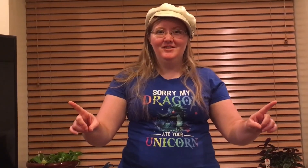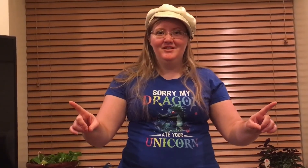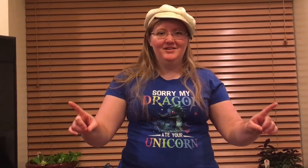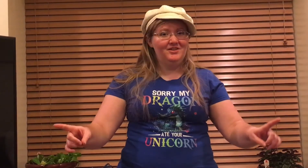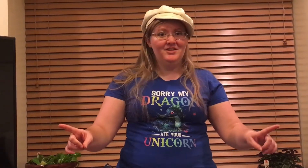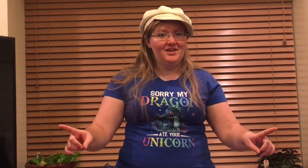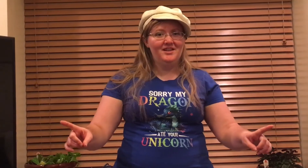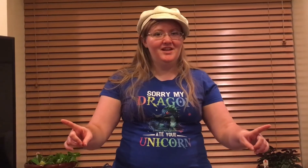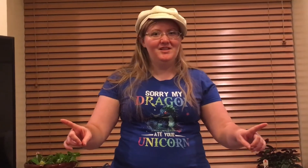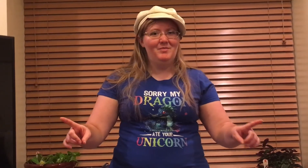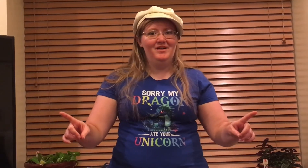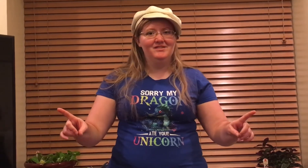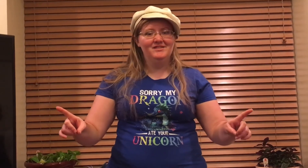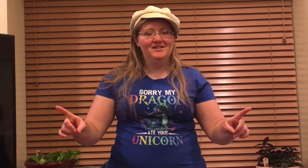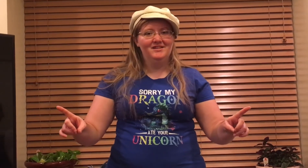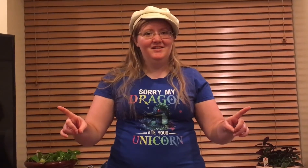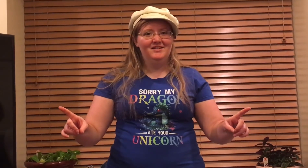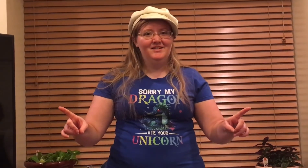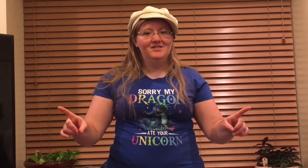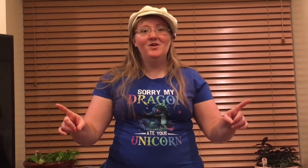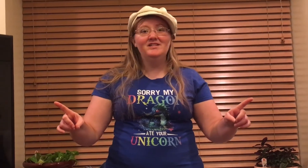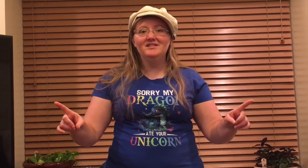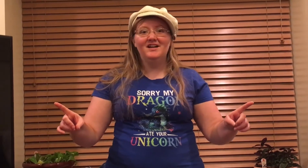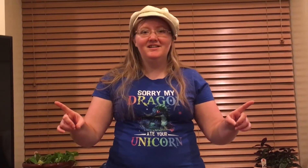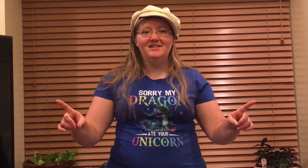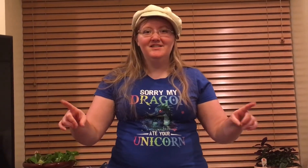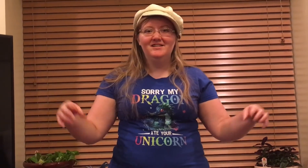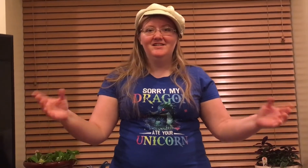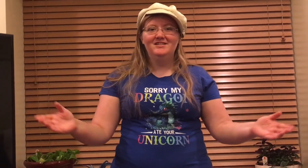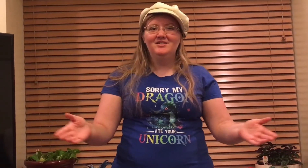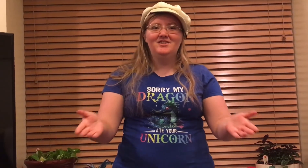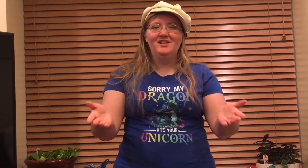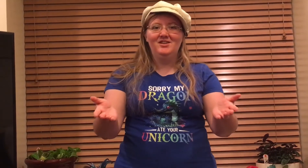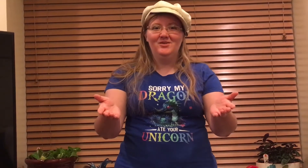The thing that I like the best. So I decided to take you.